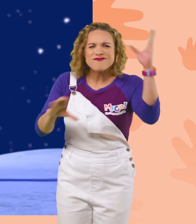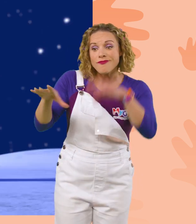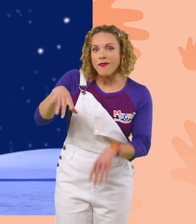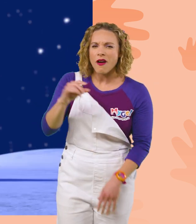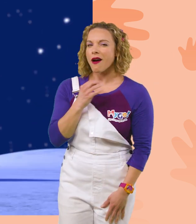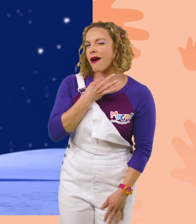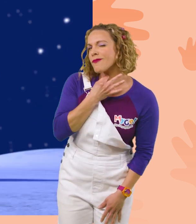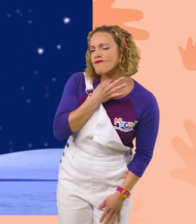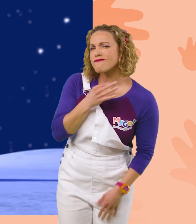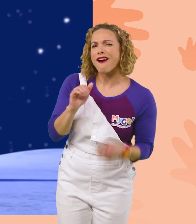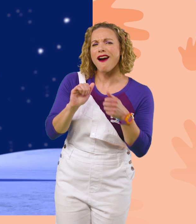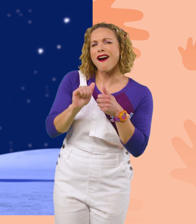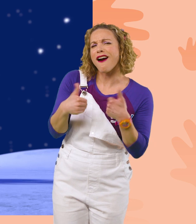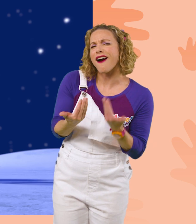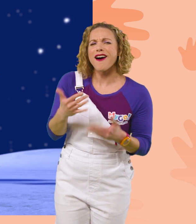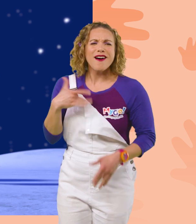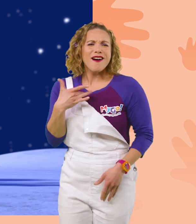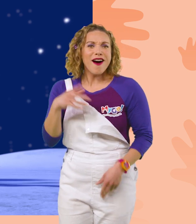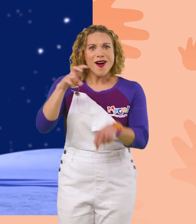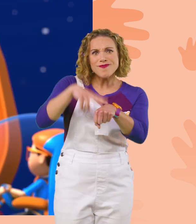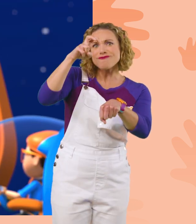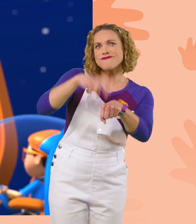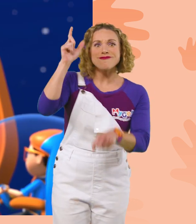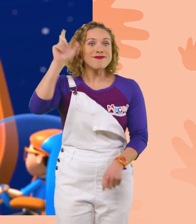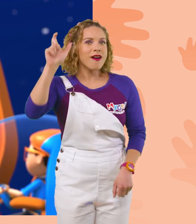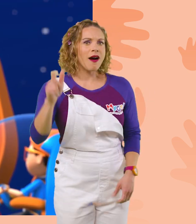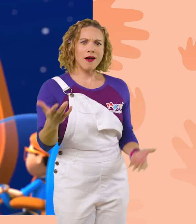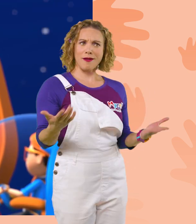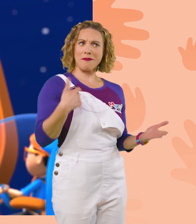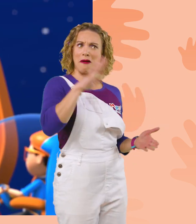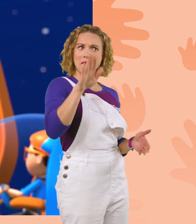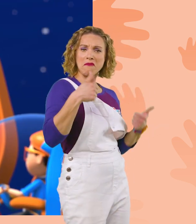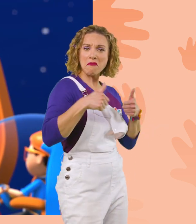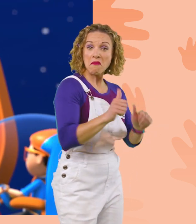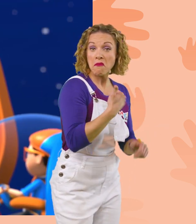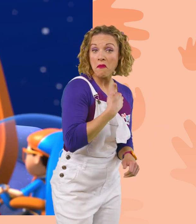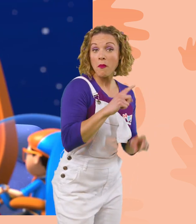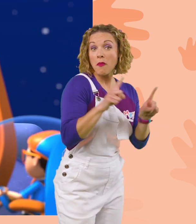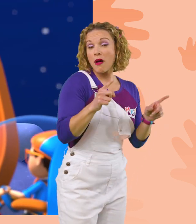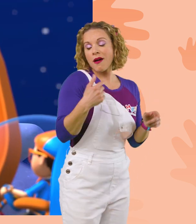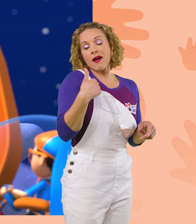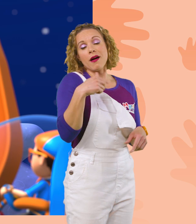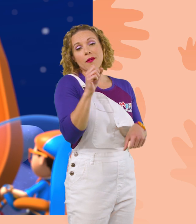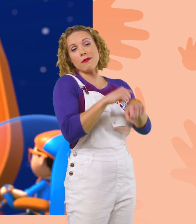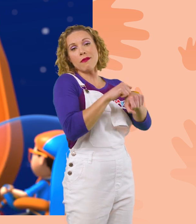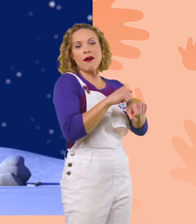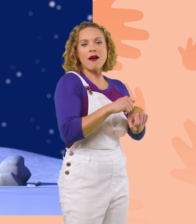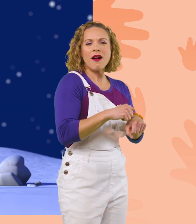find out what it's like to bounce on the moon. Hmm, I never tried it myself, being a rock. But let me see if I can,